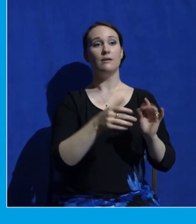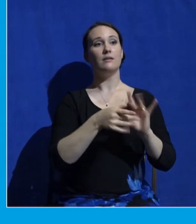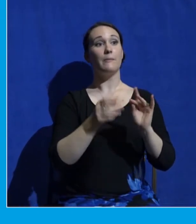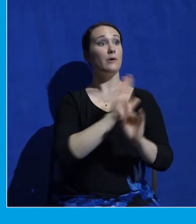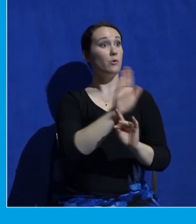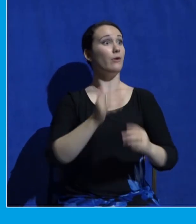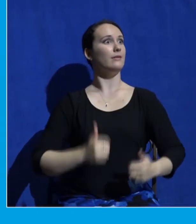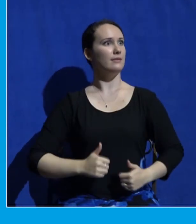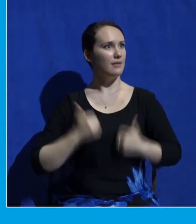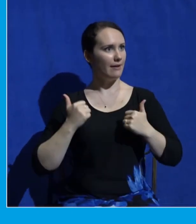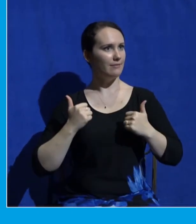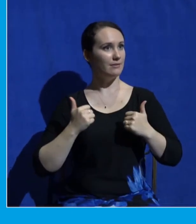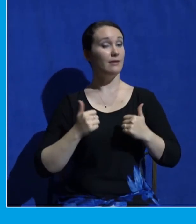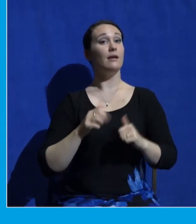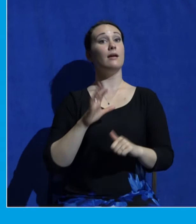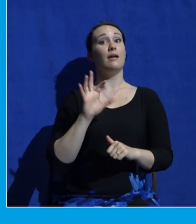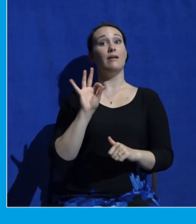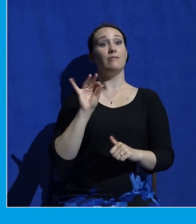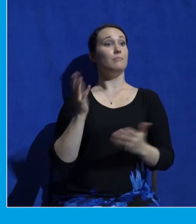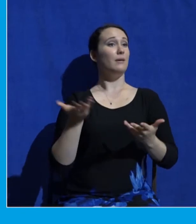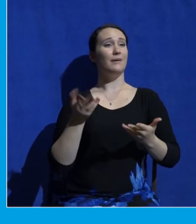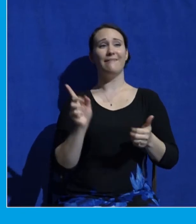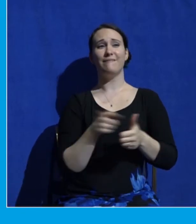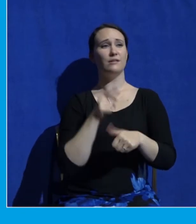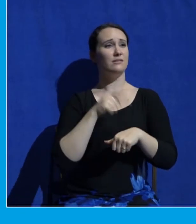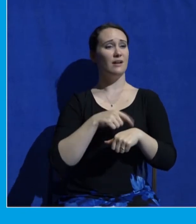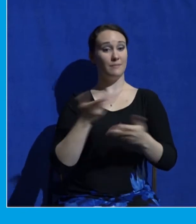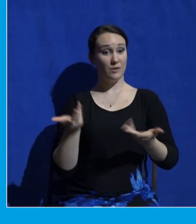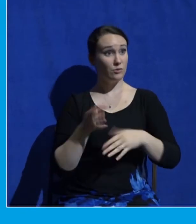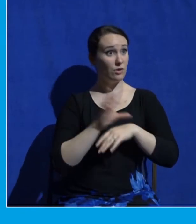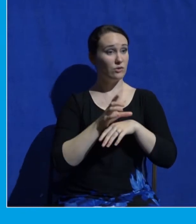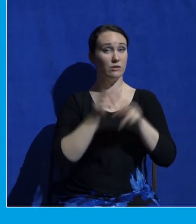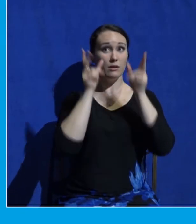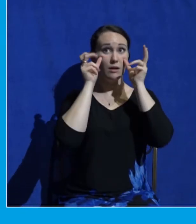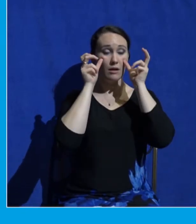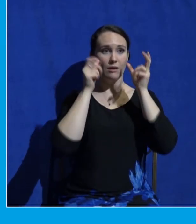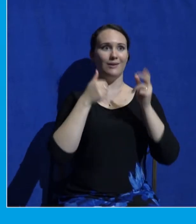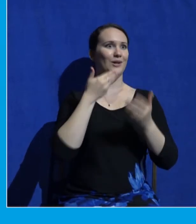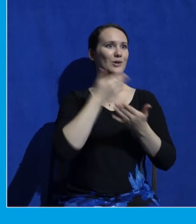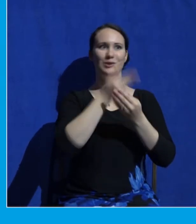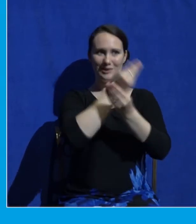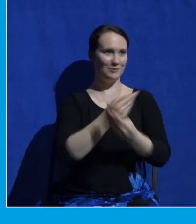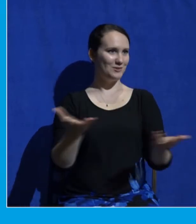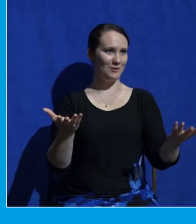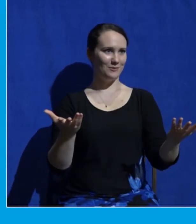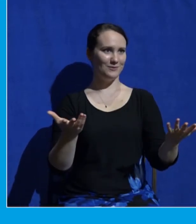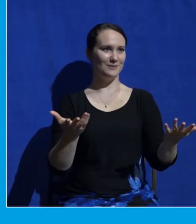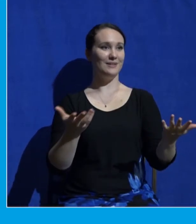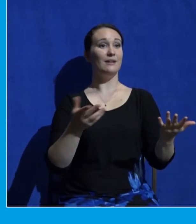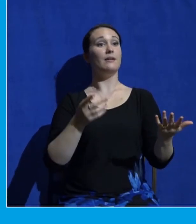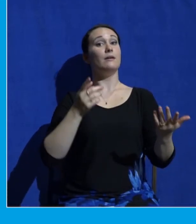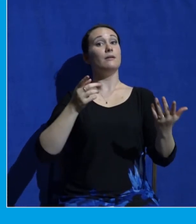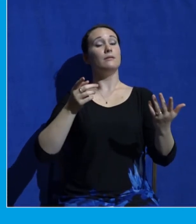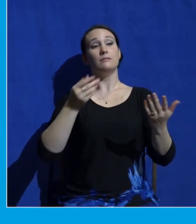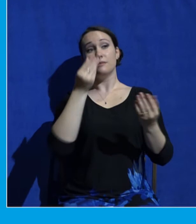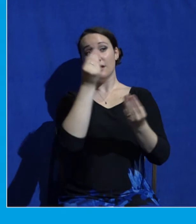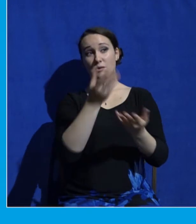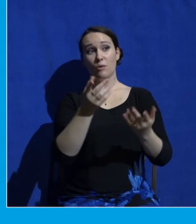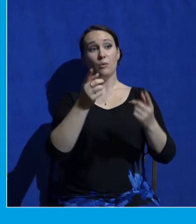here for the first time, hear the good news. This is the overarching story of the Bible. We are all enslaved to sin in our